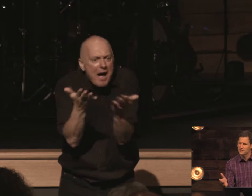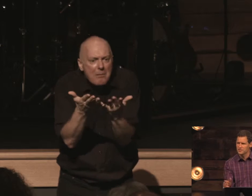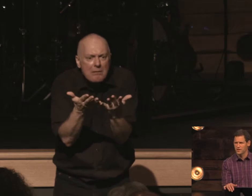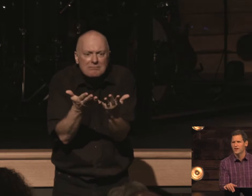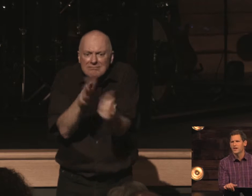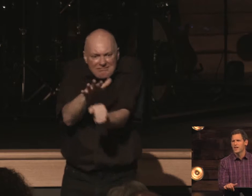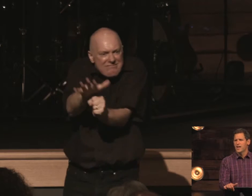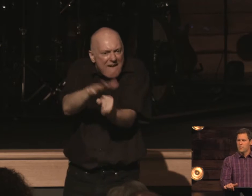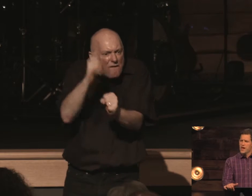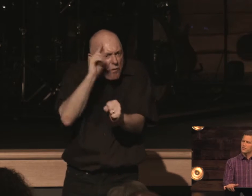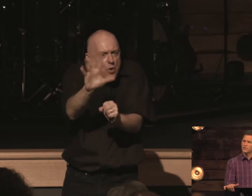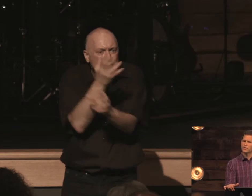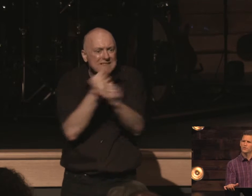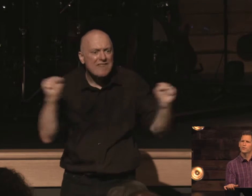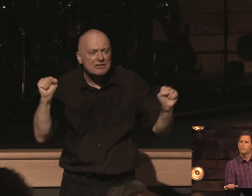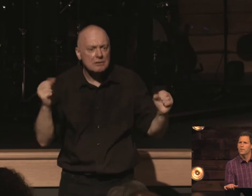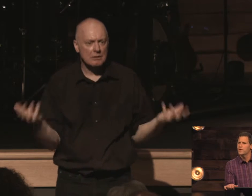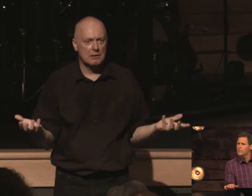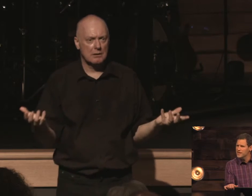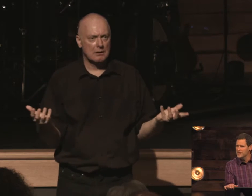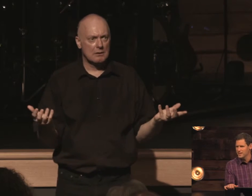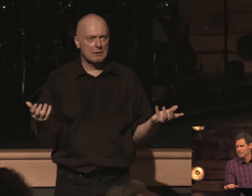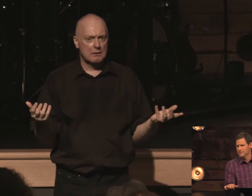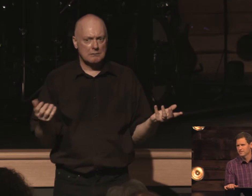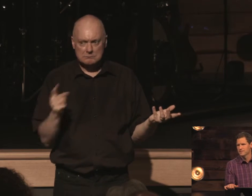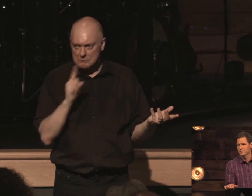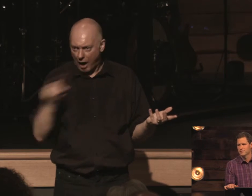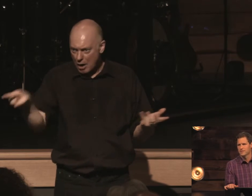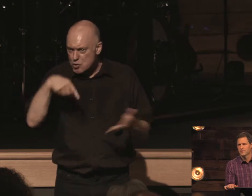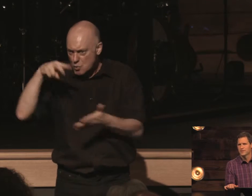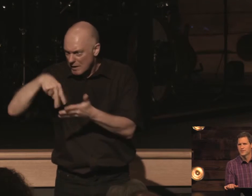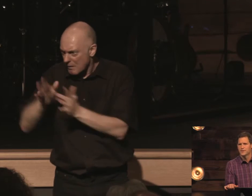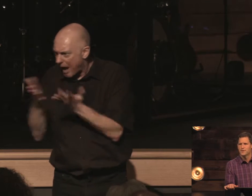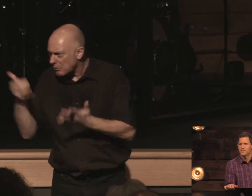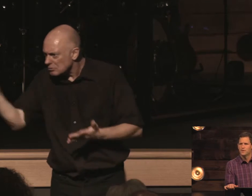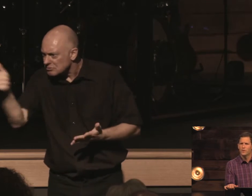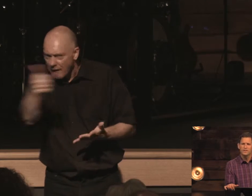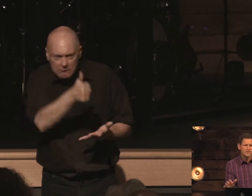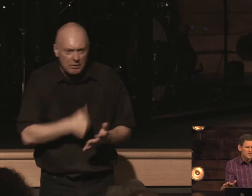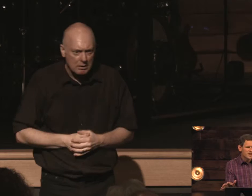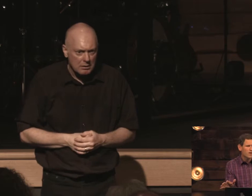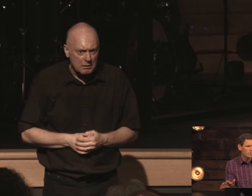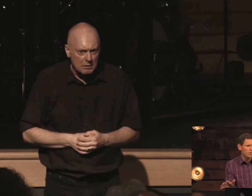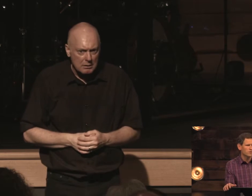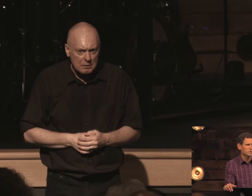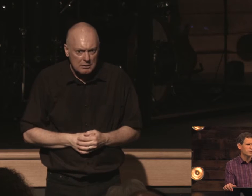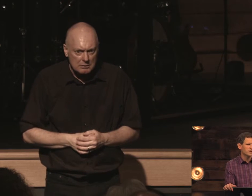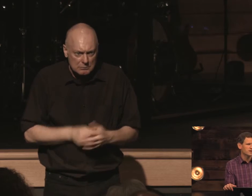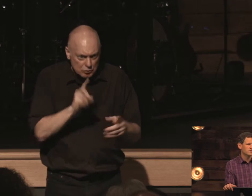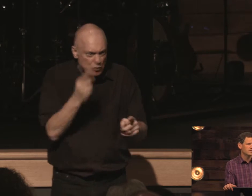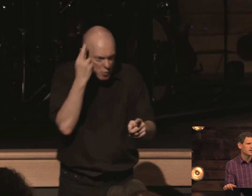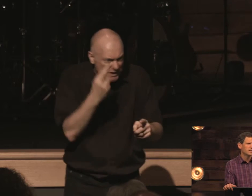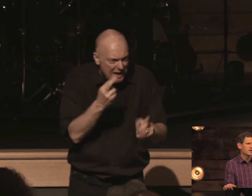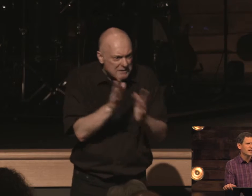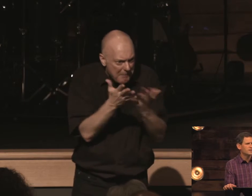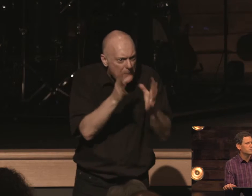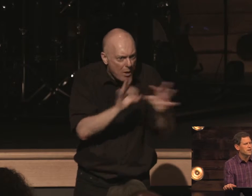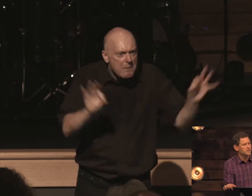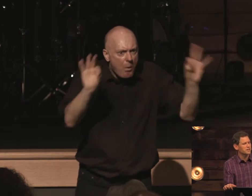necessary and we ask ourselves well am i reading it do i see how important this book is and it's amazing